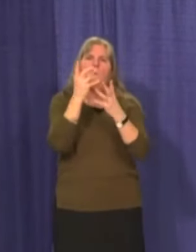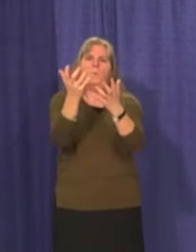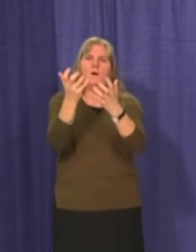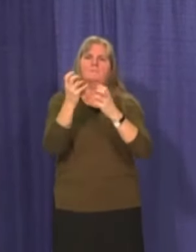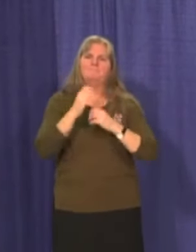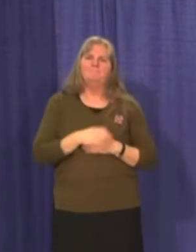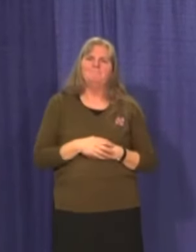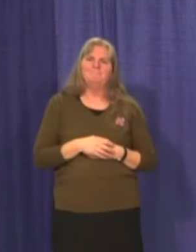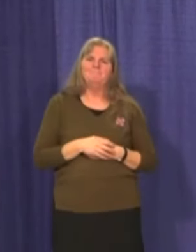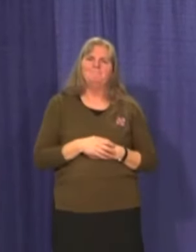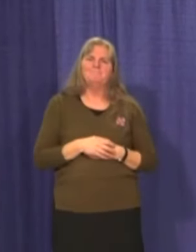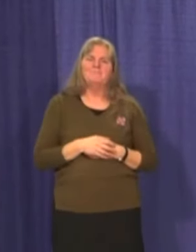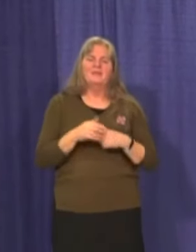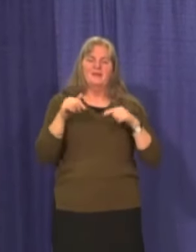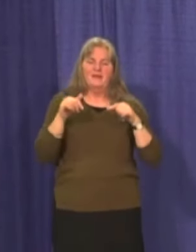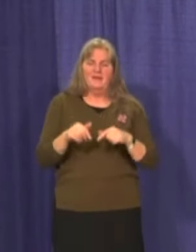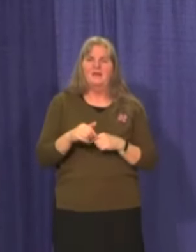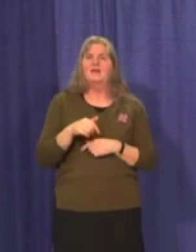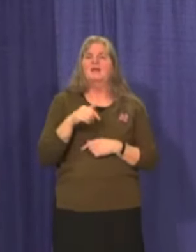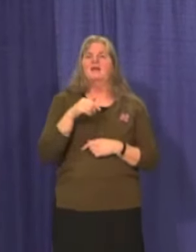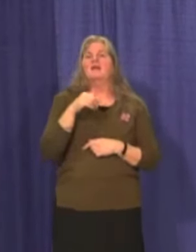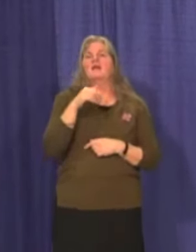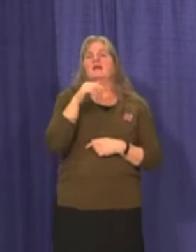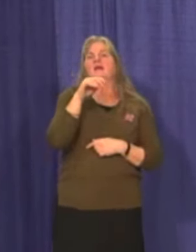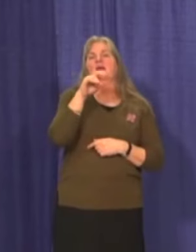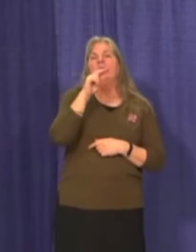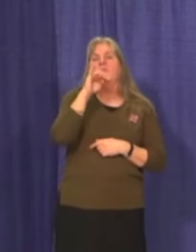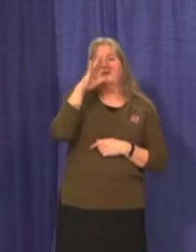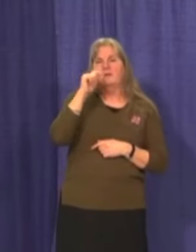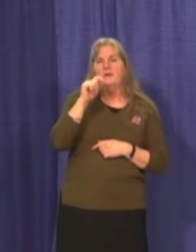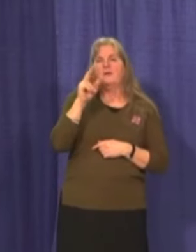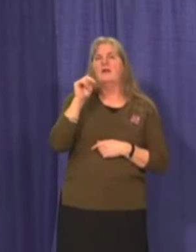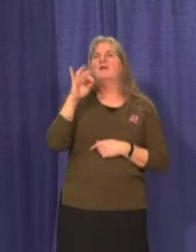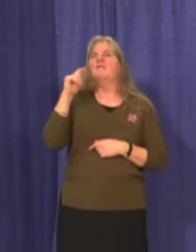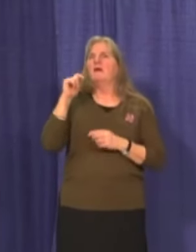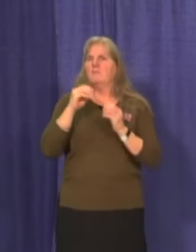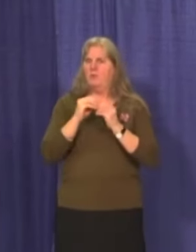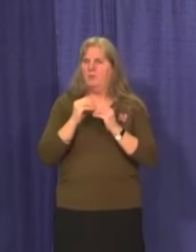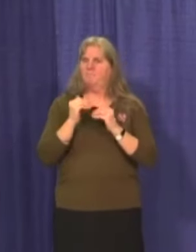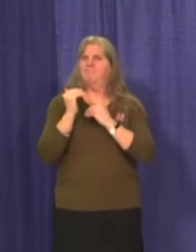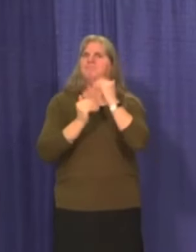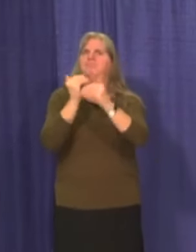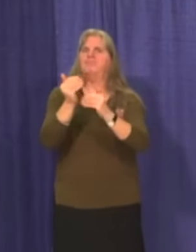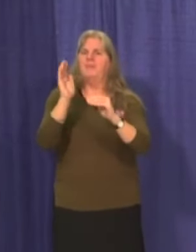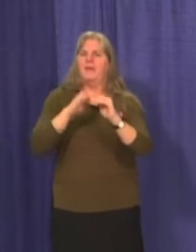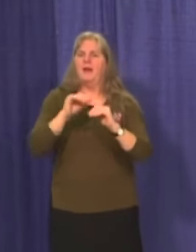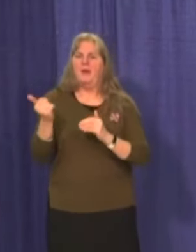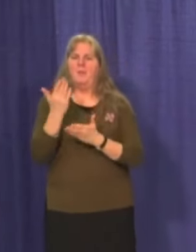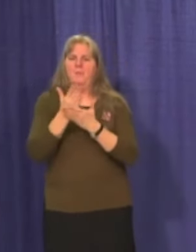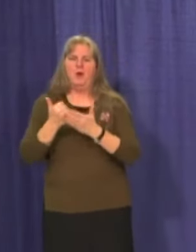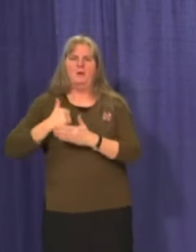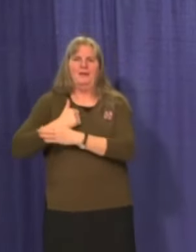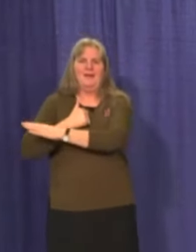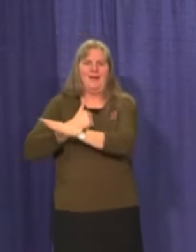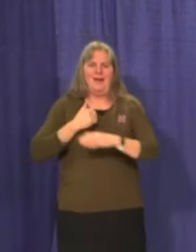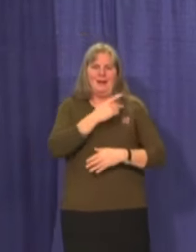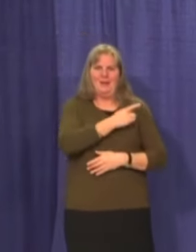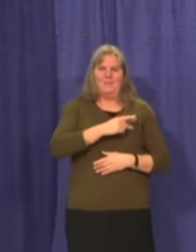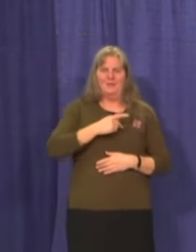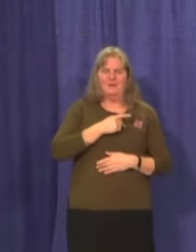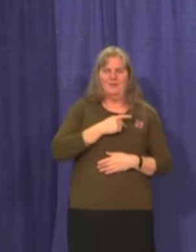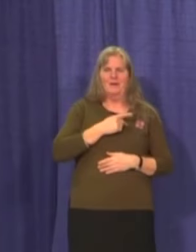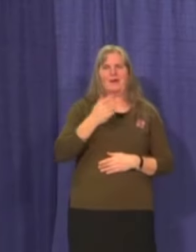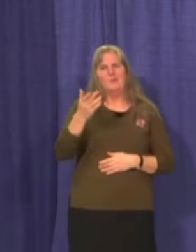the three territories are already far ahead of the provinces. With some people's rush to find holes in the system or